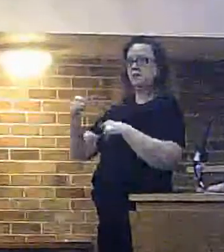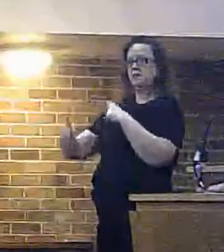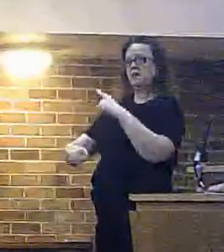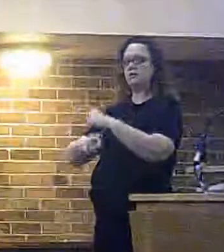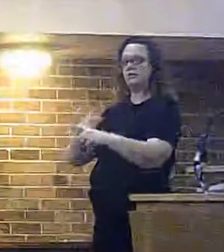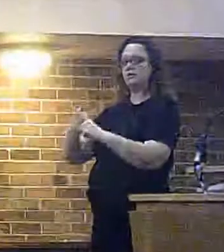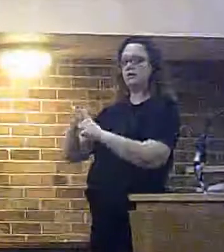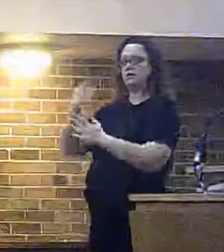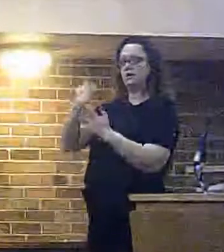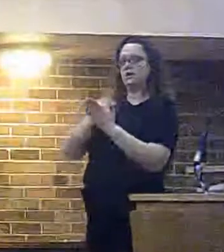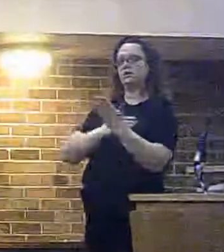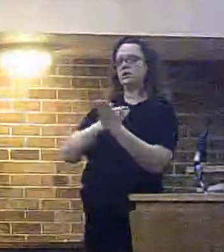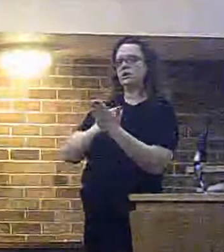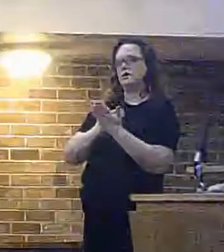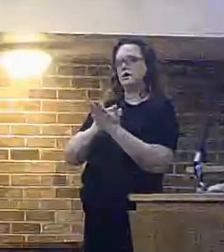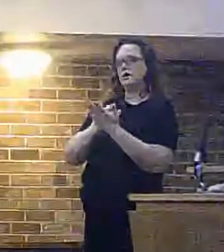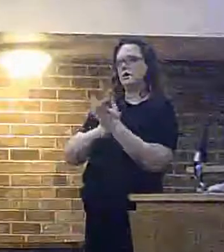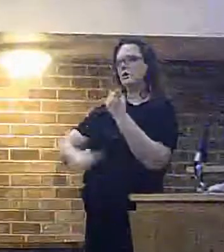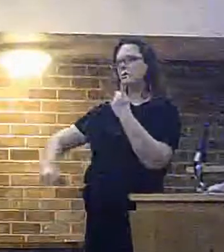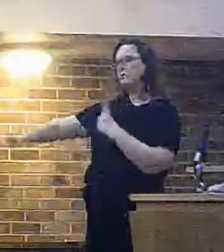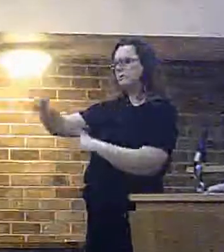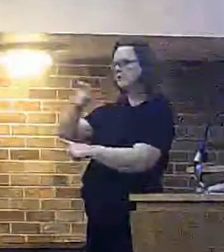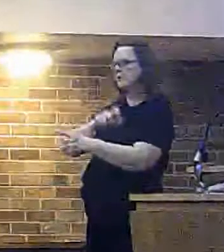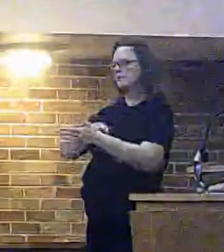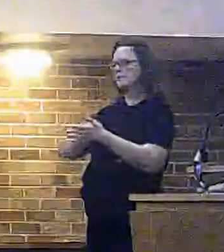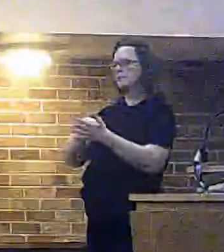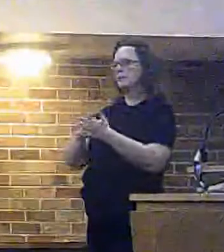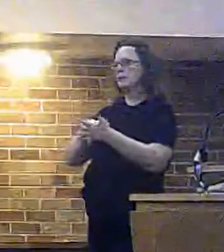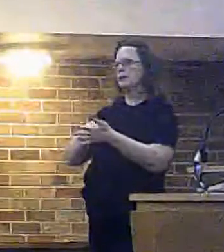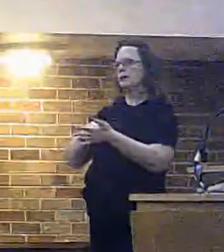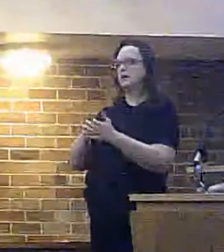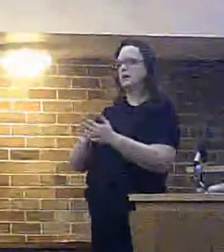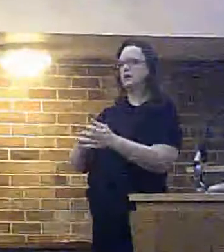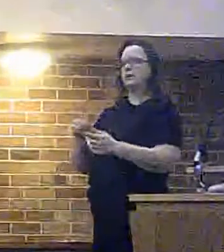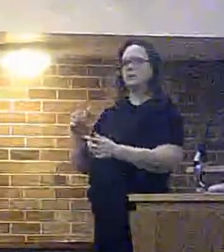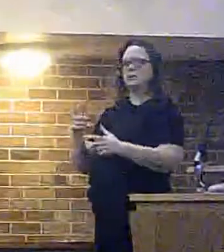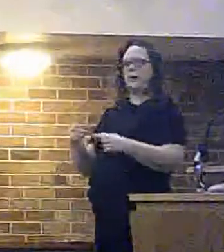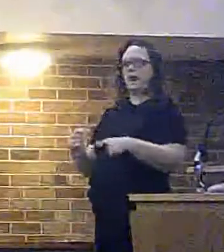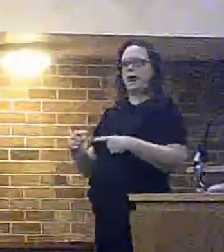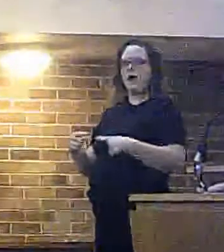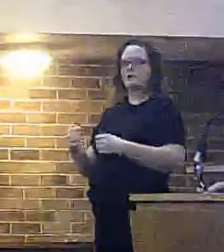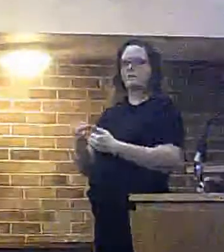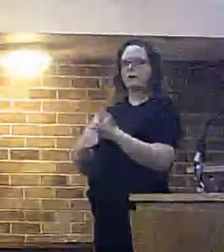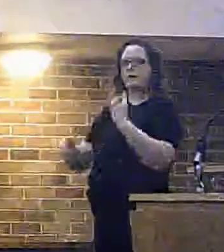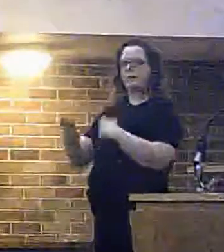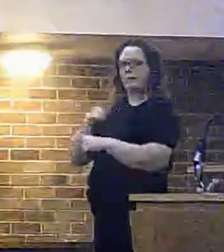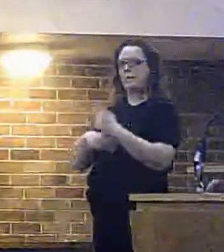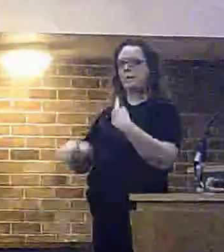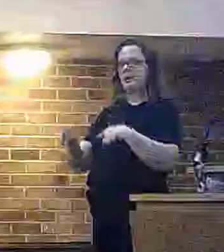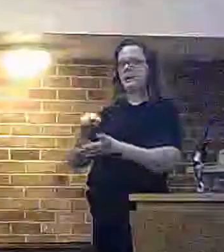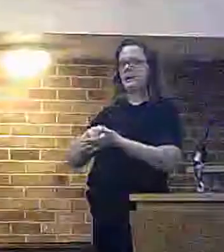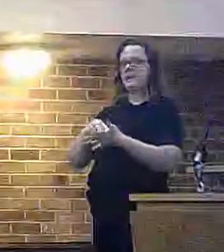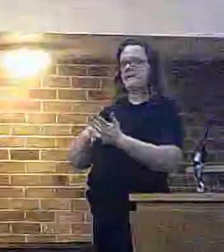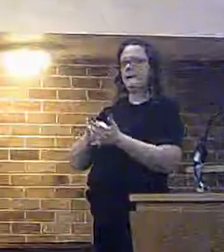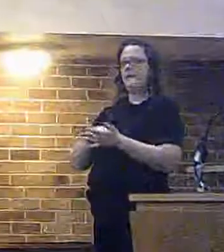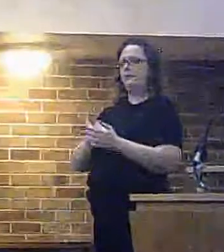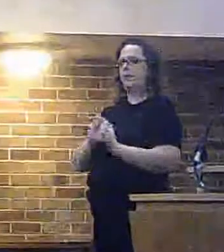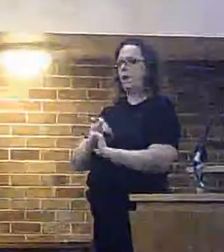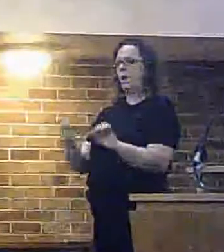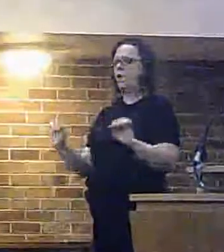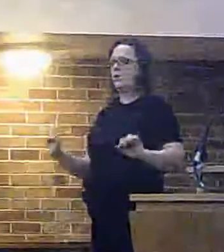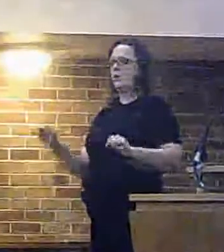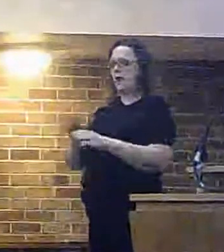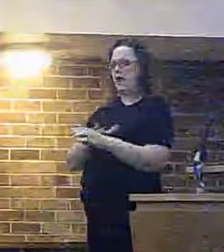legislation for community planning which allows people of localities to plan their own areas